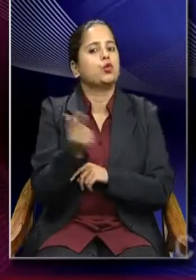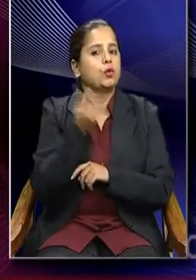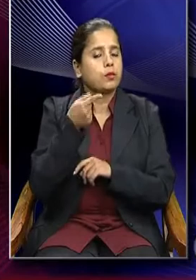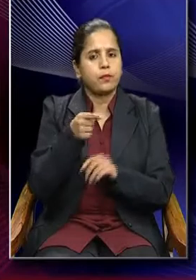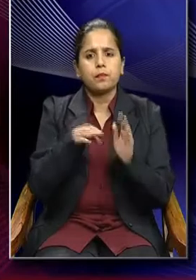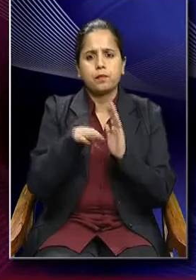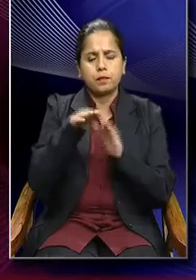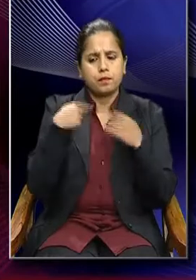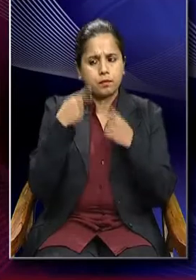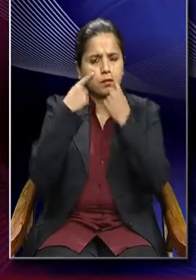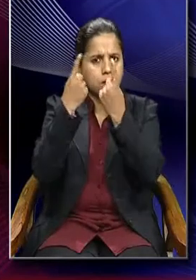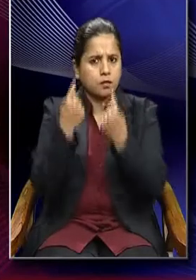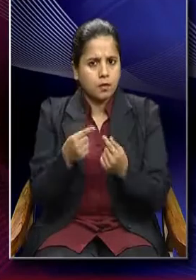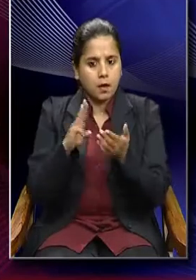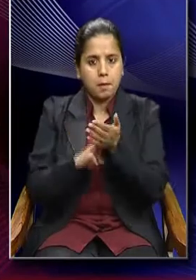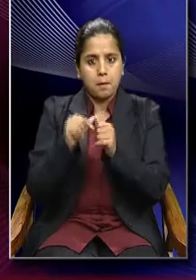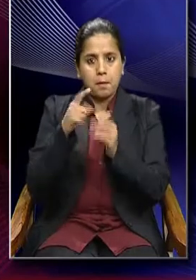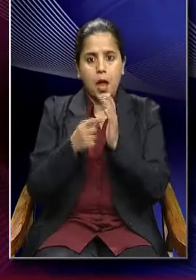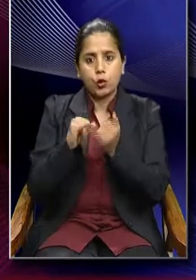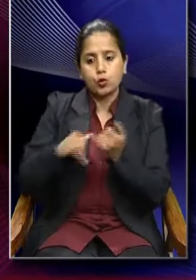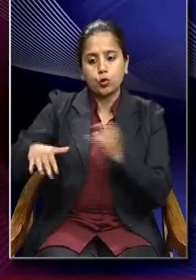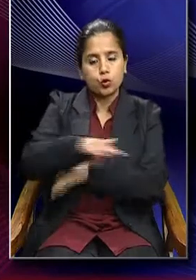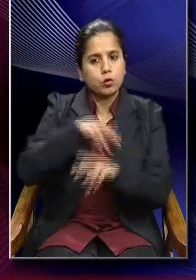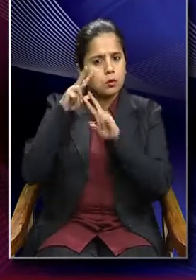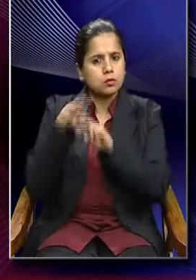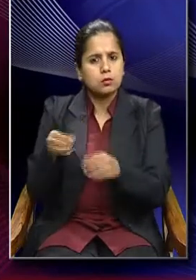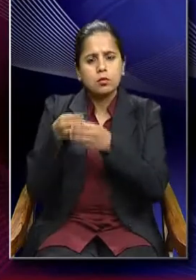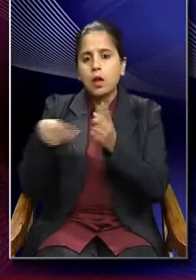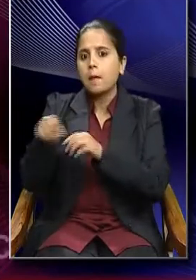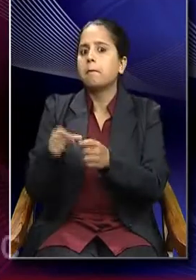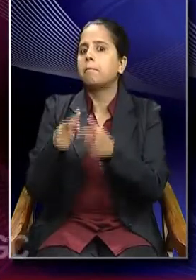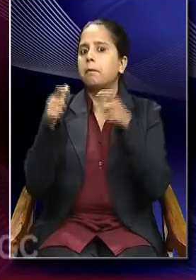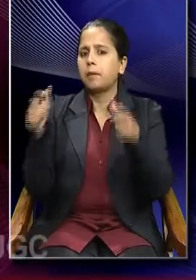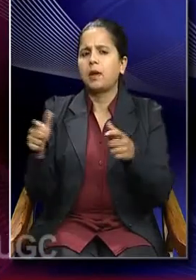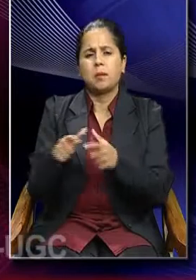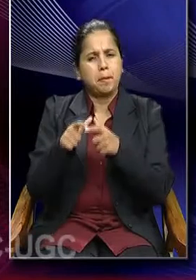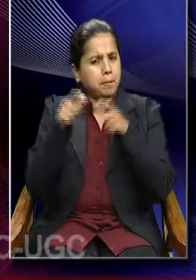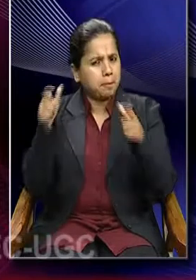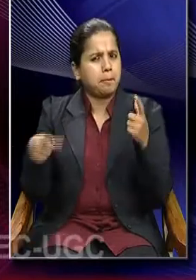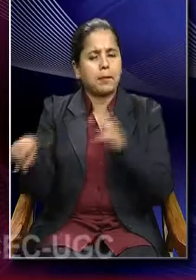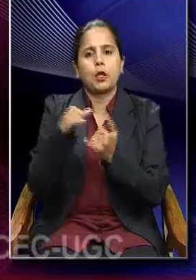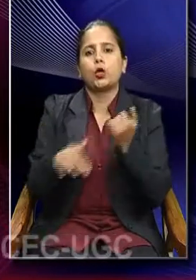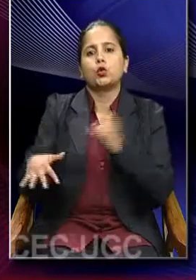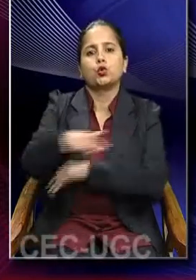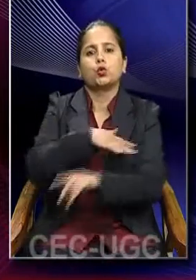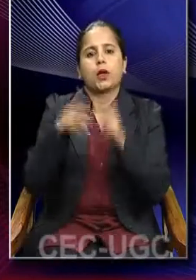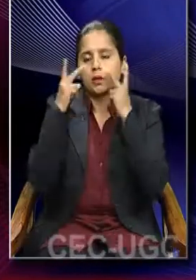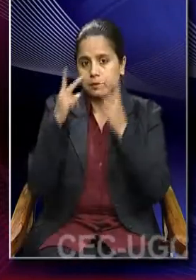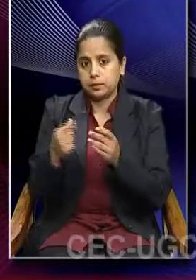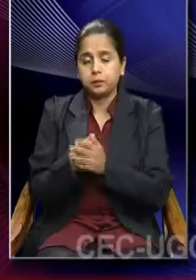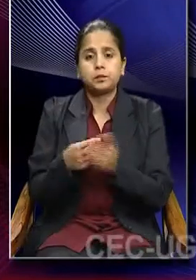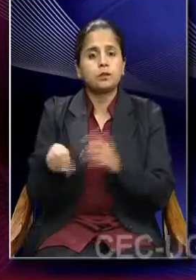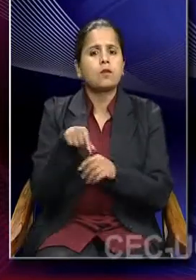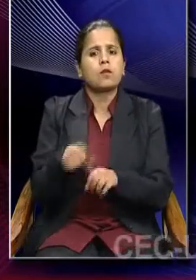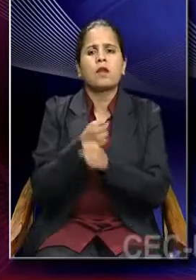of analysis in macro sociology is large, is a big picture of society. So, there is a lot of